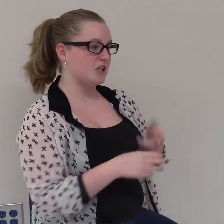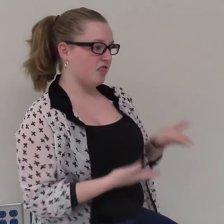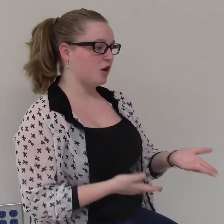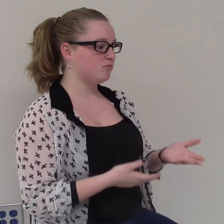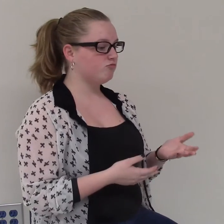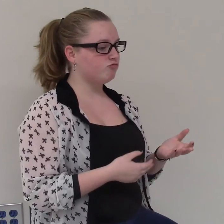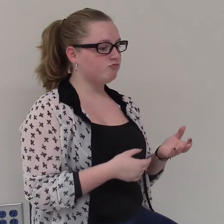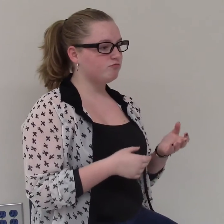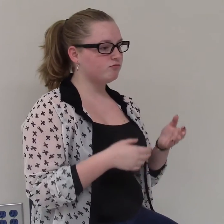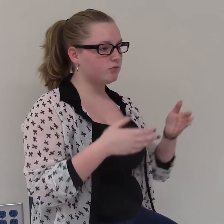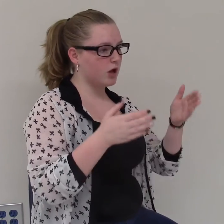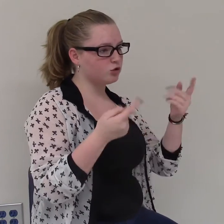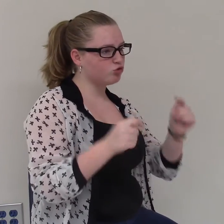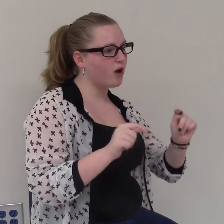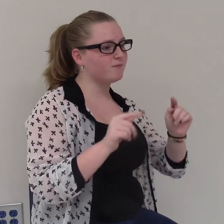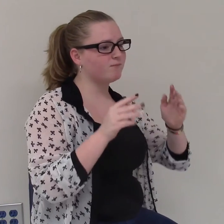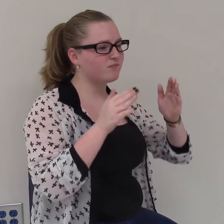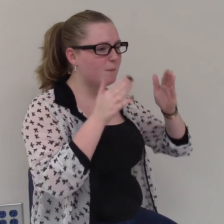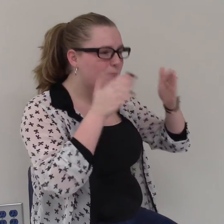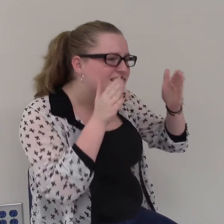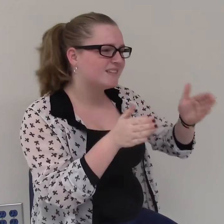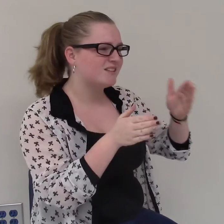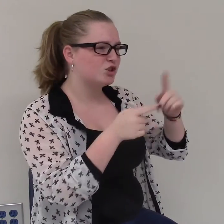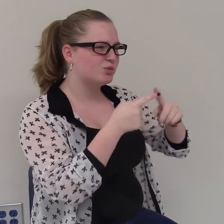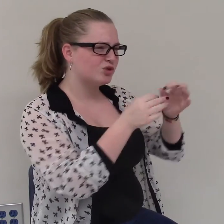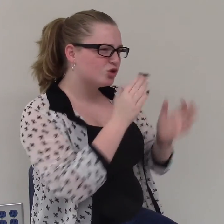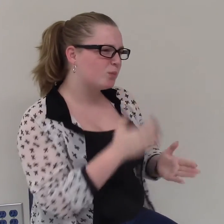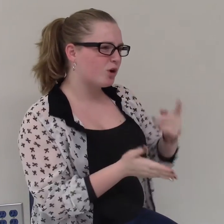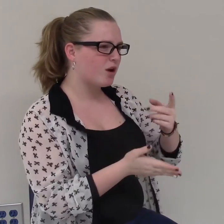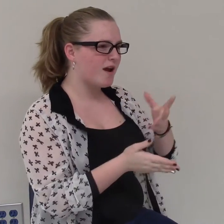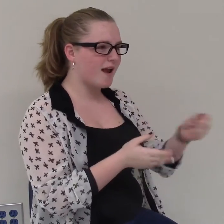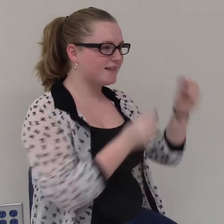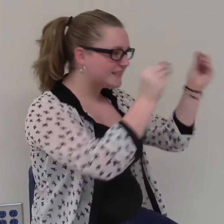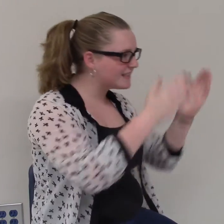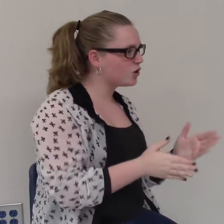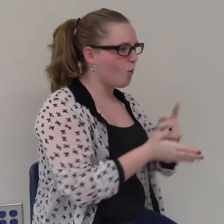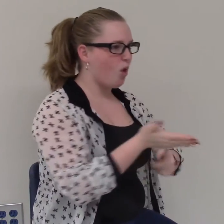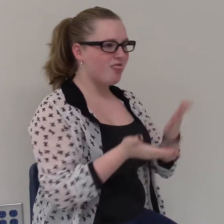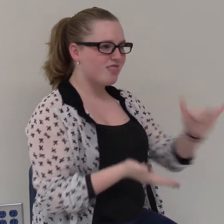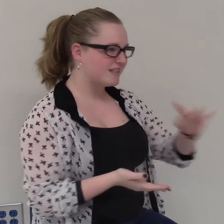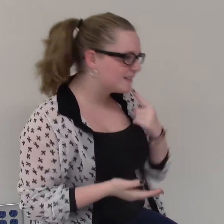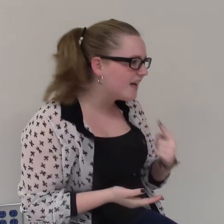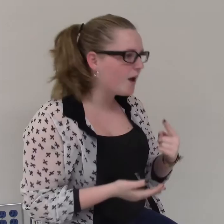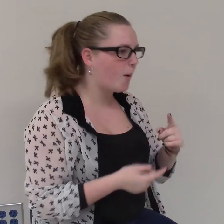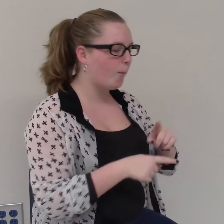During class time, if I'm sitting there, and I'm paying attention to the interpreter and the teacher, and what they are trying to say,